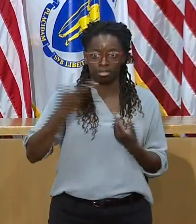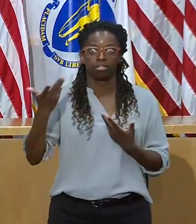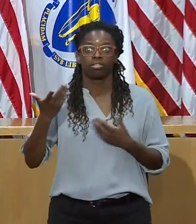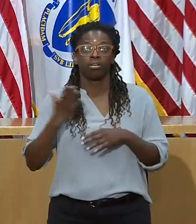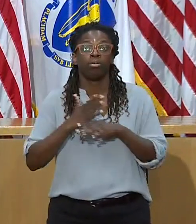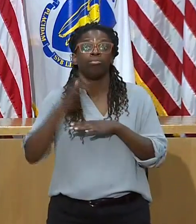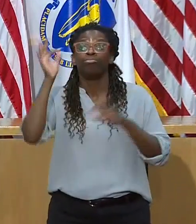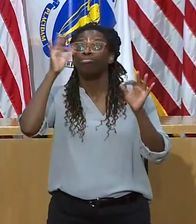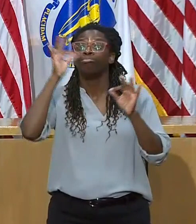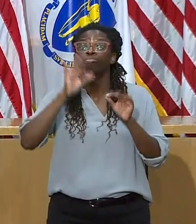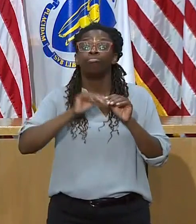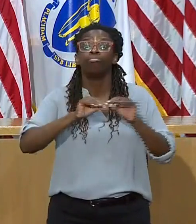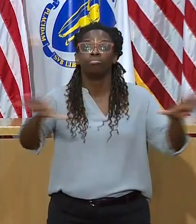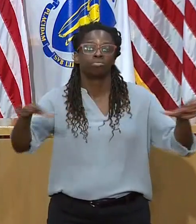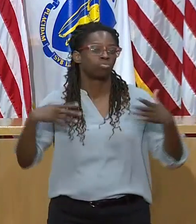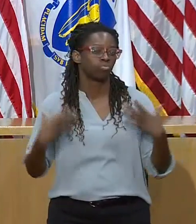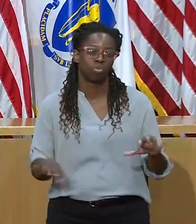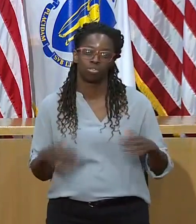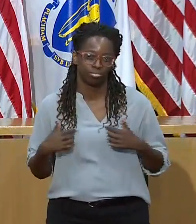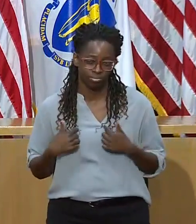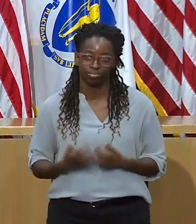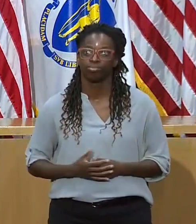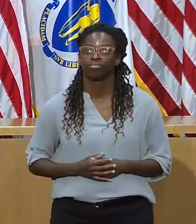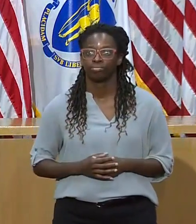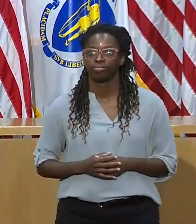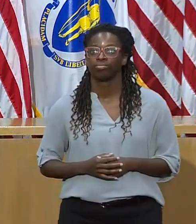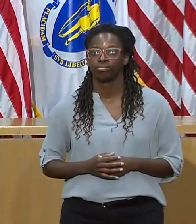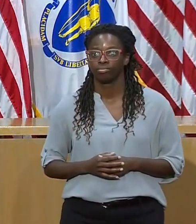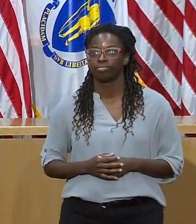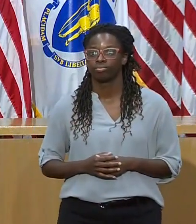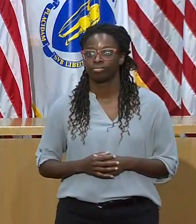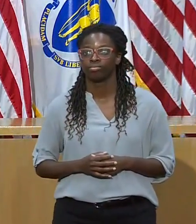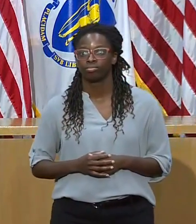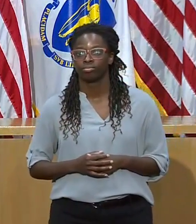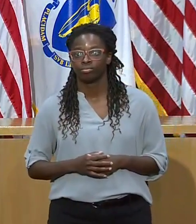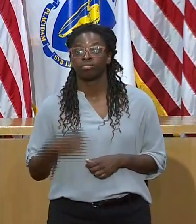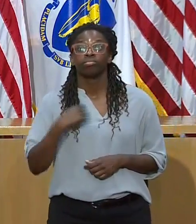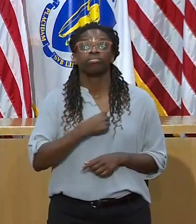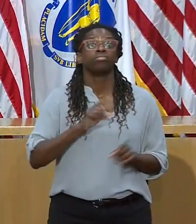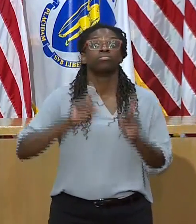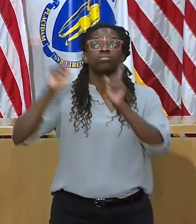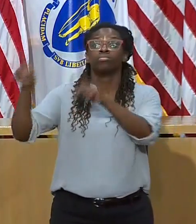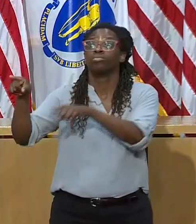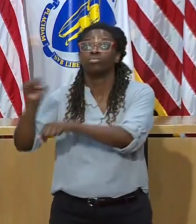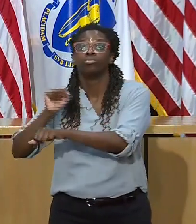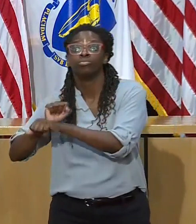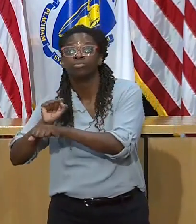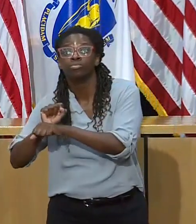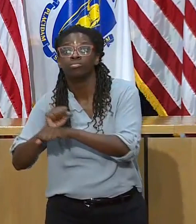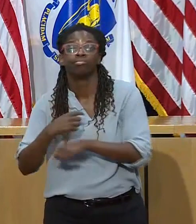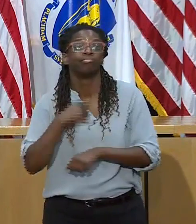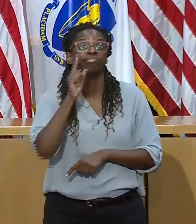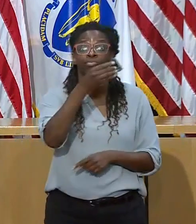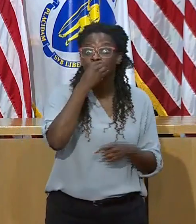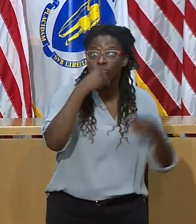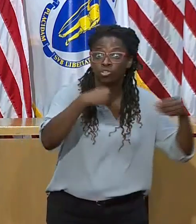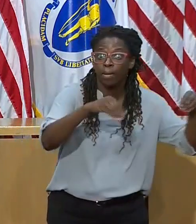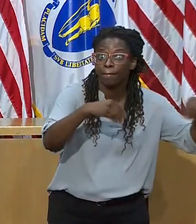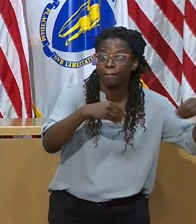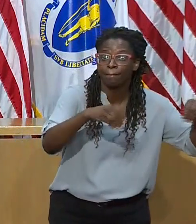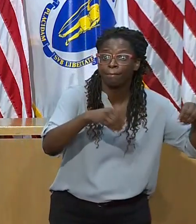play here and it doesn't end when we come home for work or the supermarket. If you've been out of state